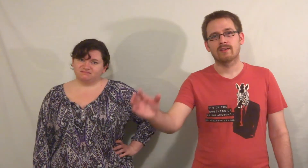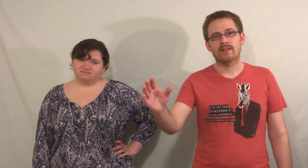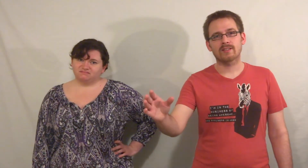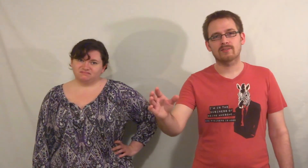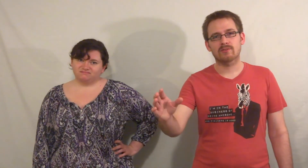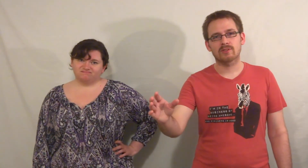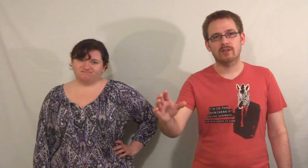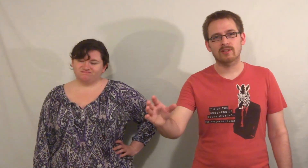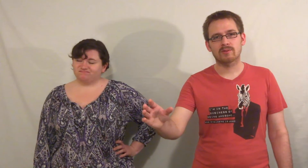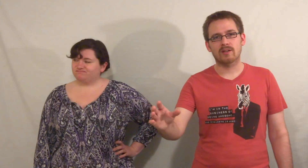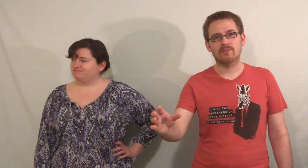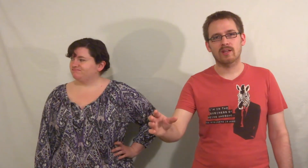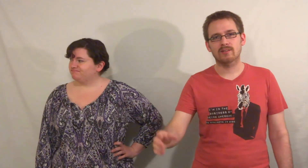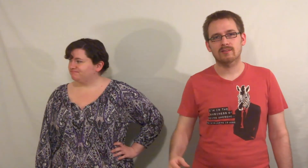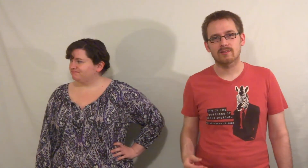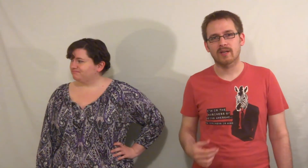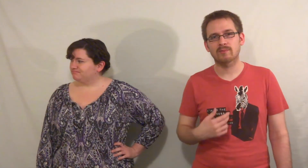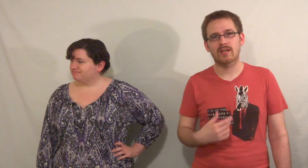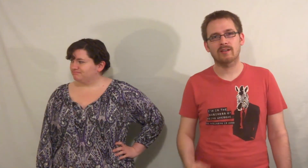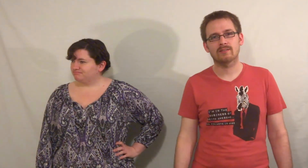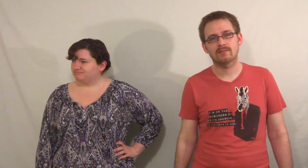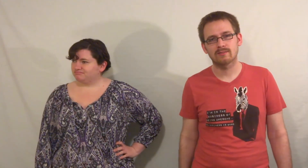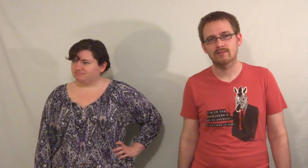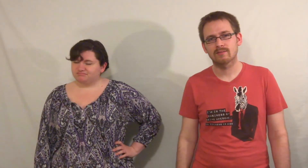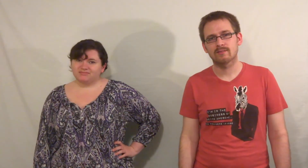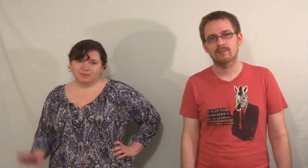Thanks for joining us with Duffin' Things. My name's Dan. Goodbye.